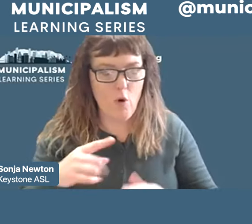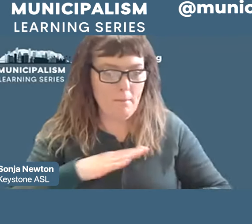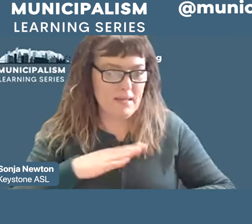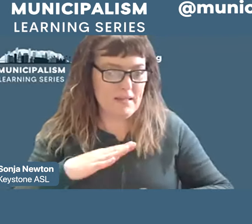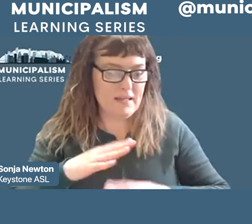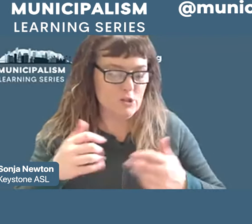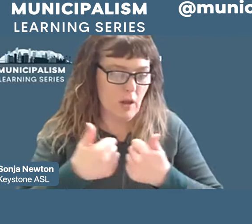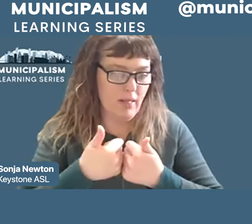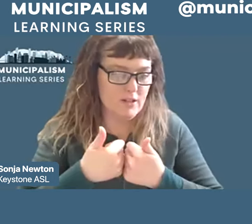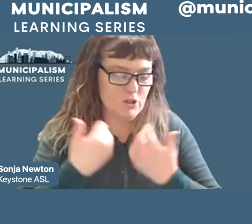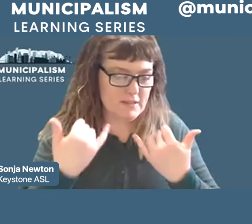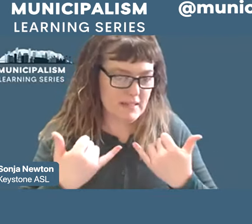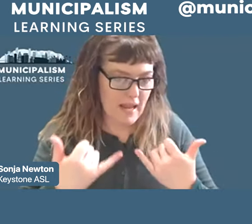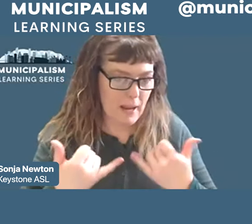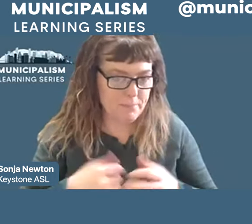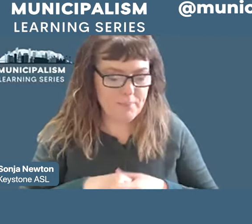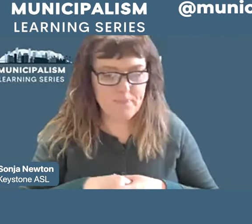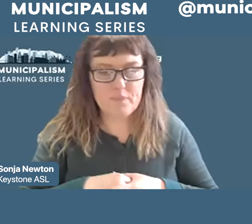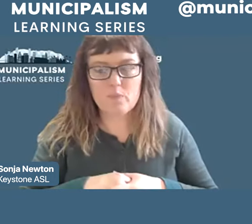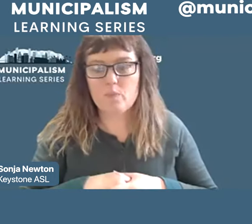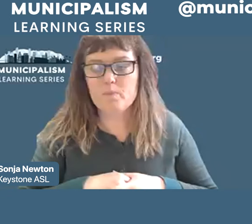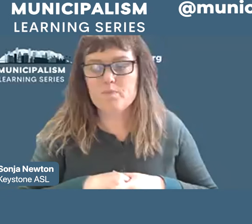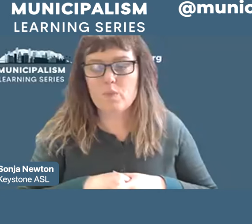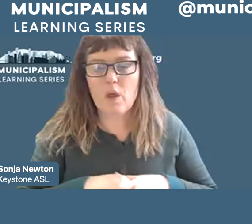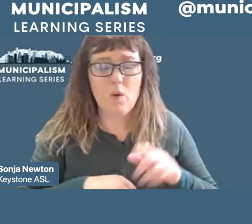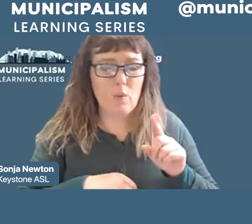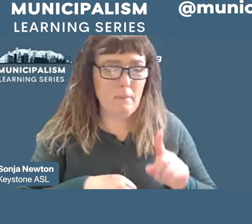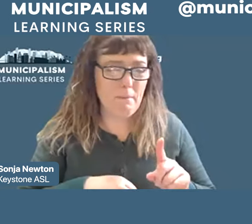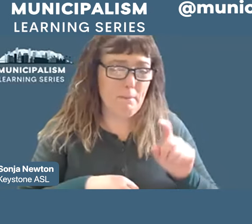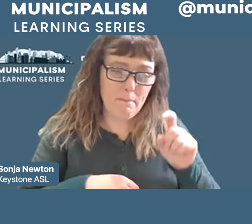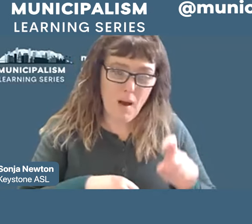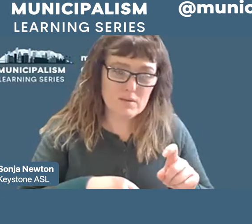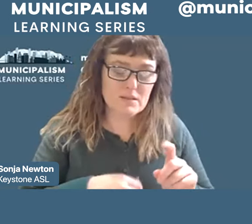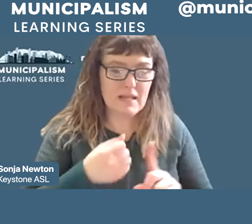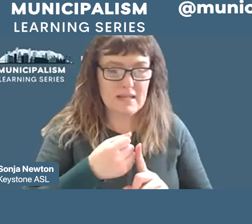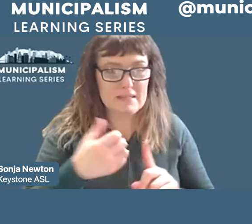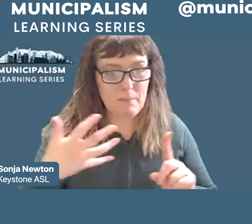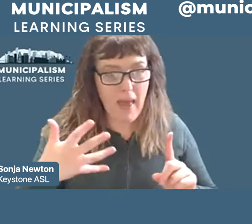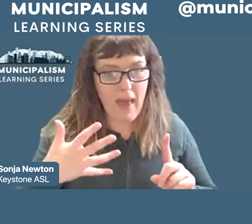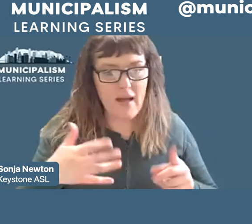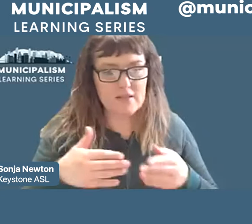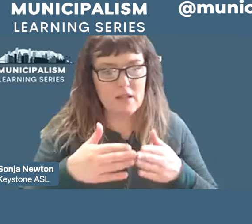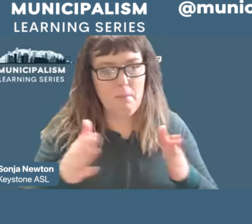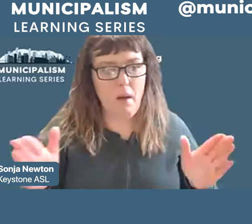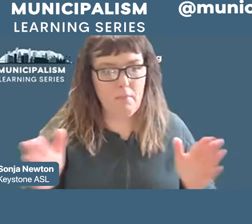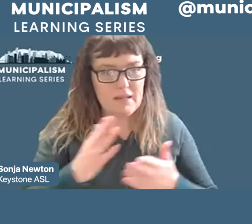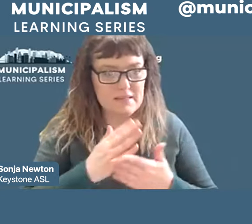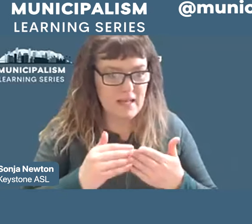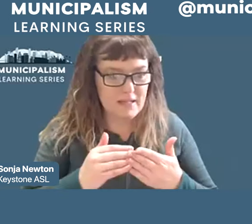present. We must expand the public sector and recognize and build on what we have inherited.